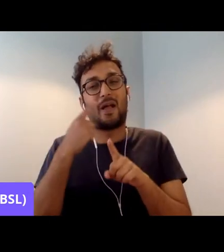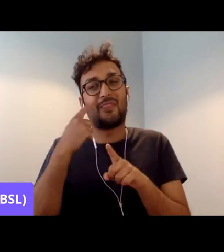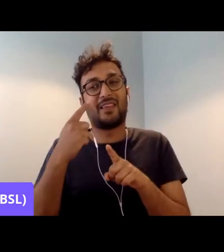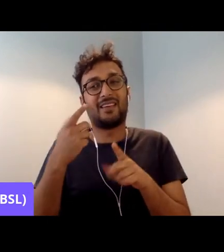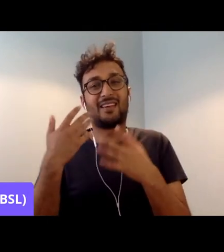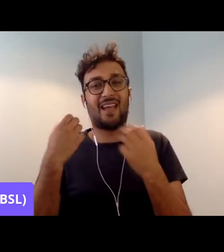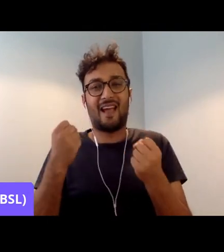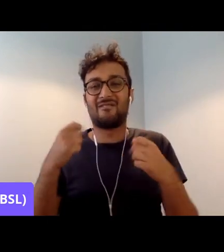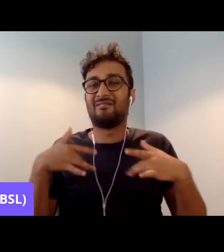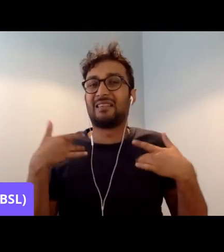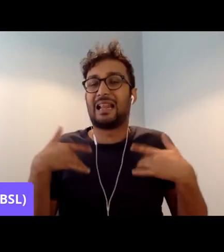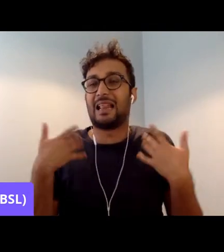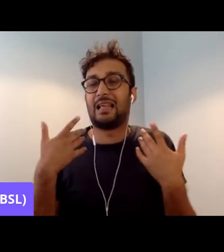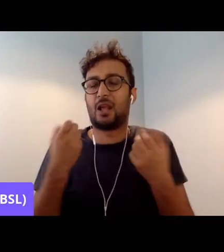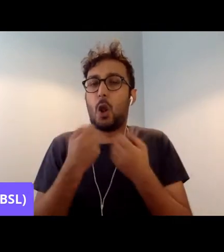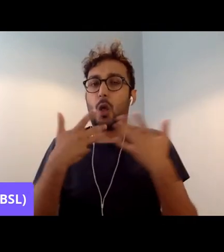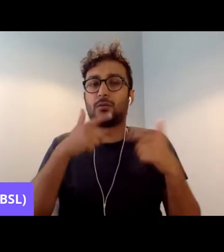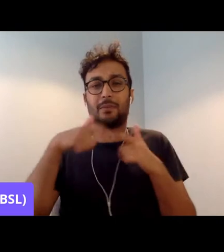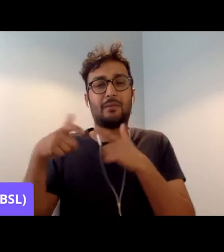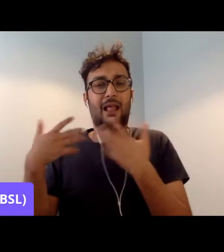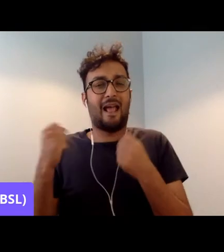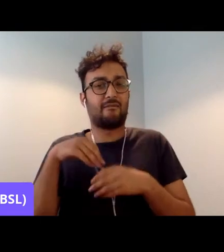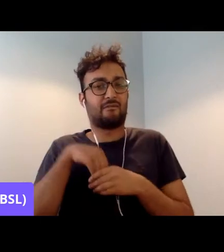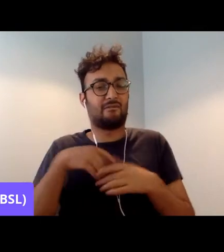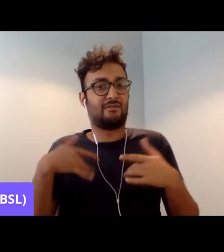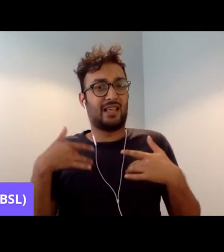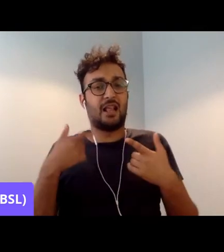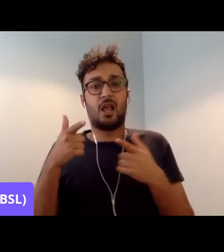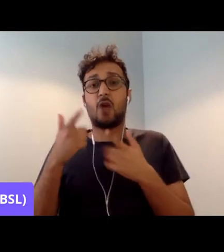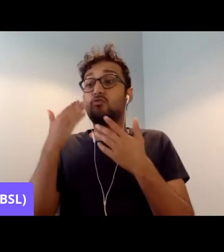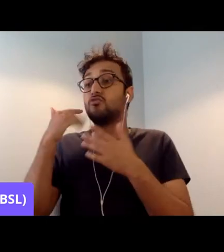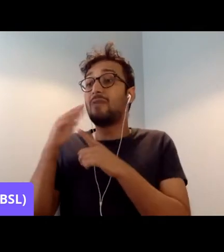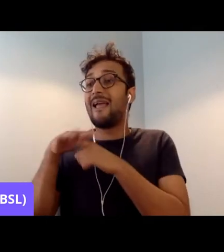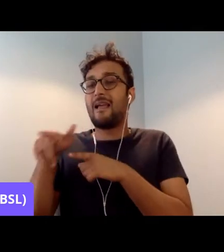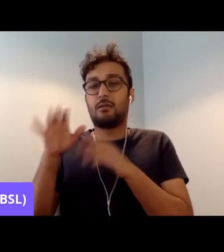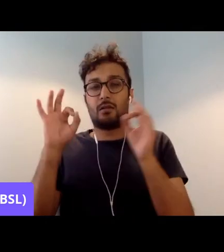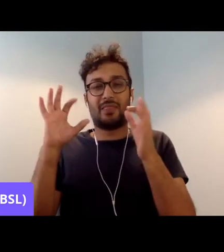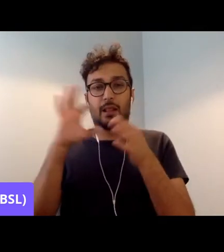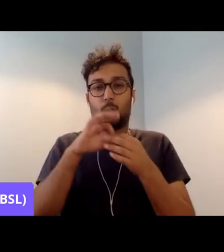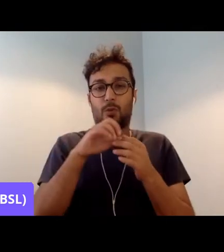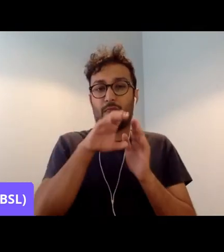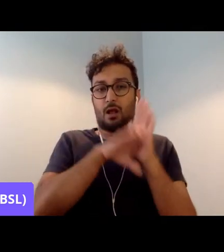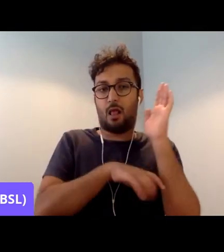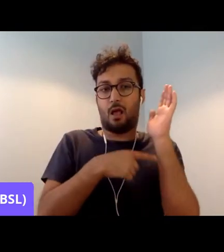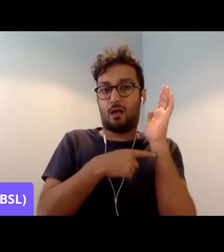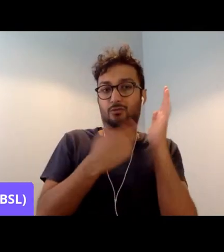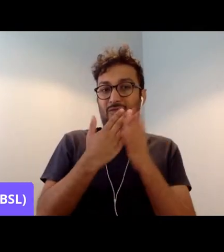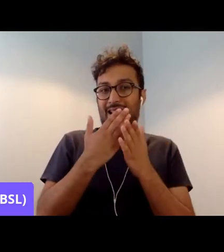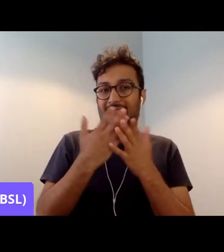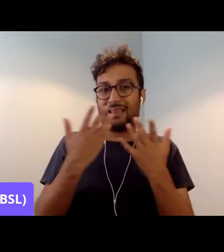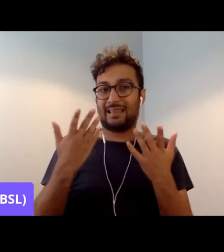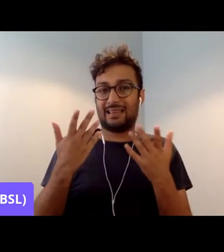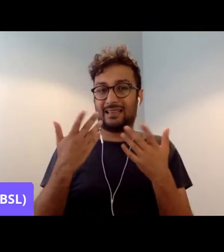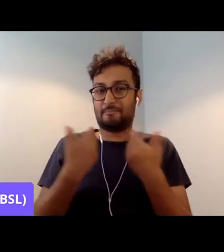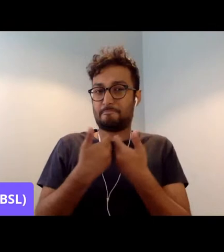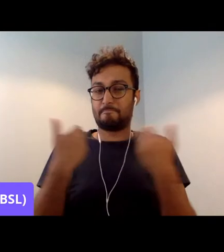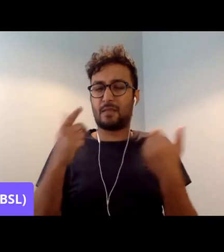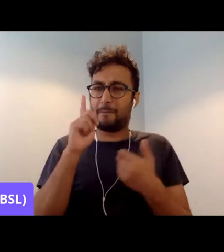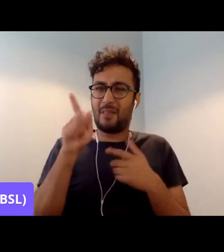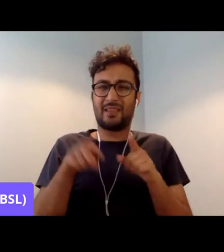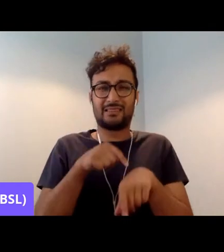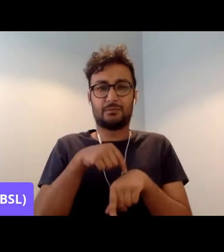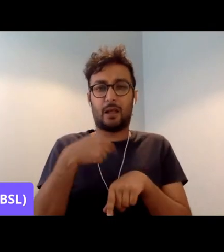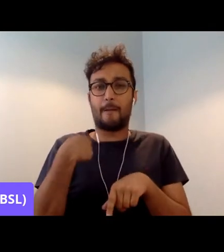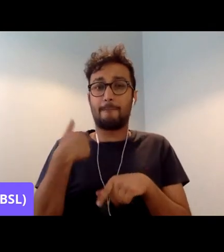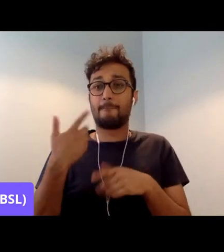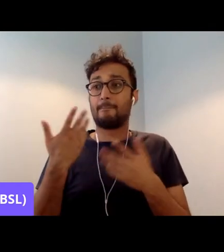that racial issues are not class issues, even though the way in which most of us live as class, as,